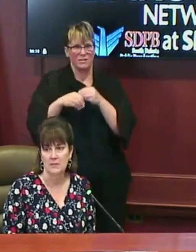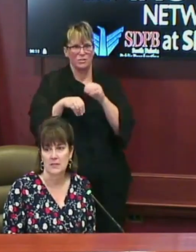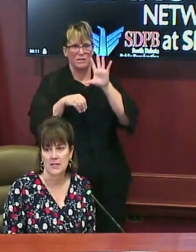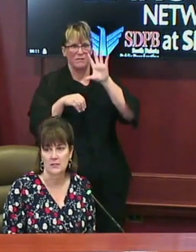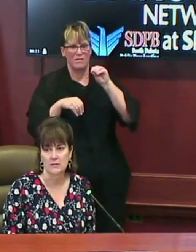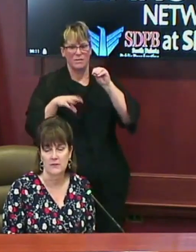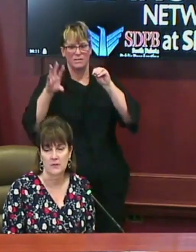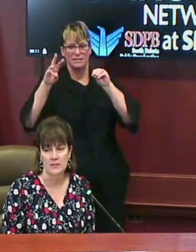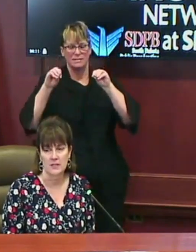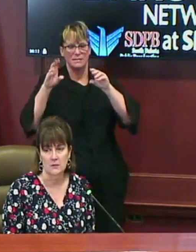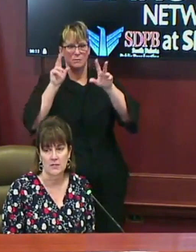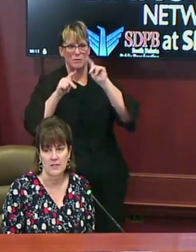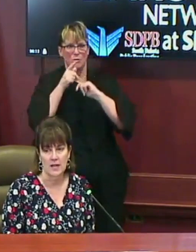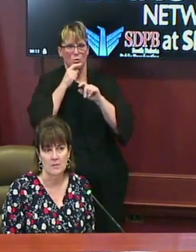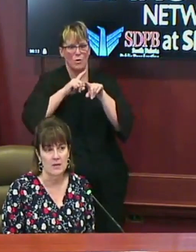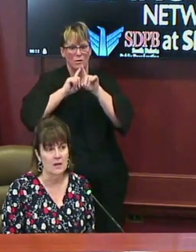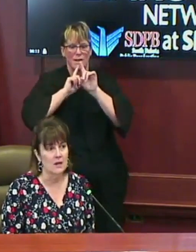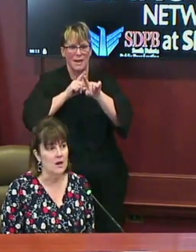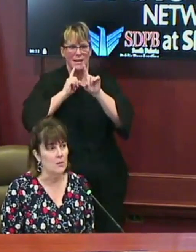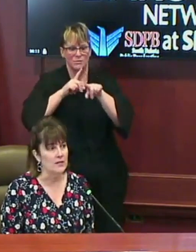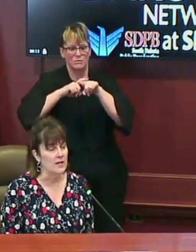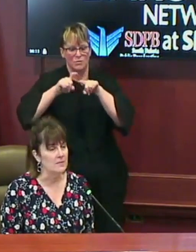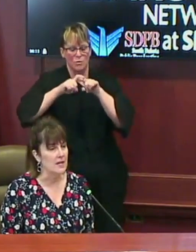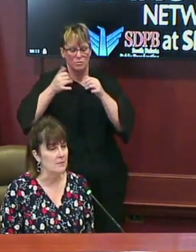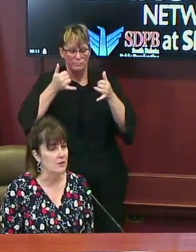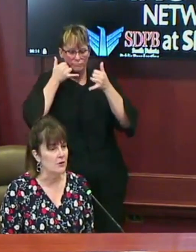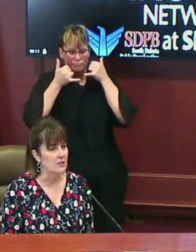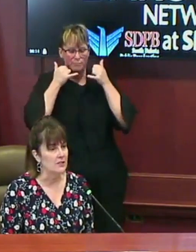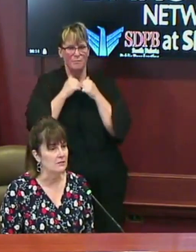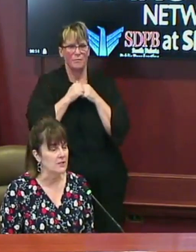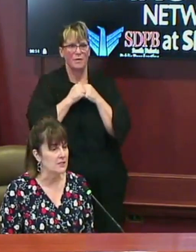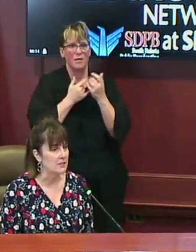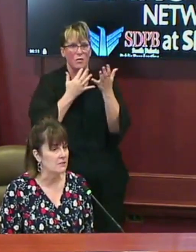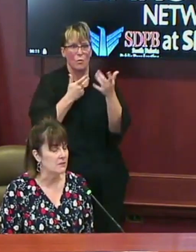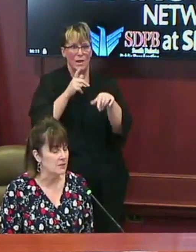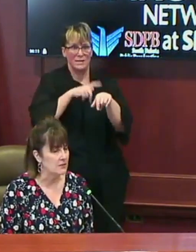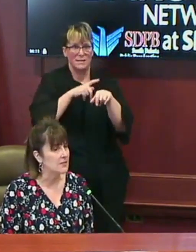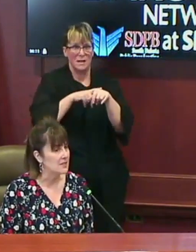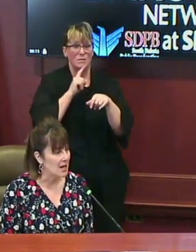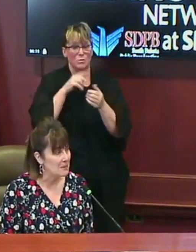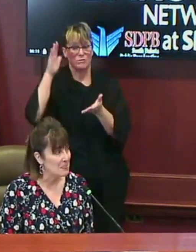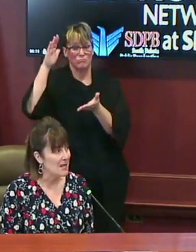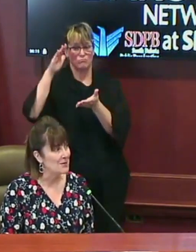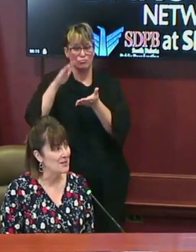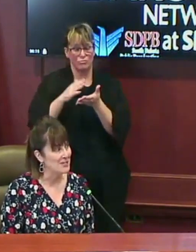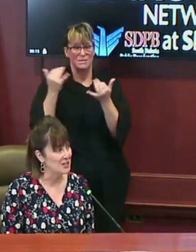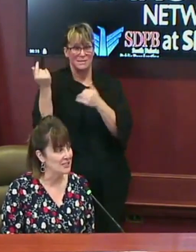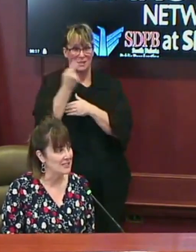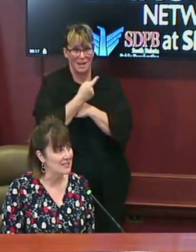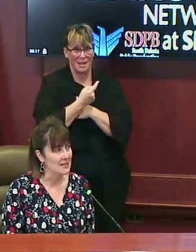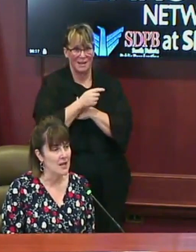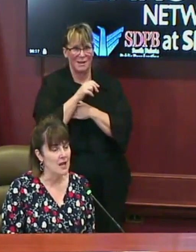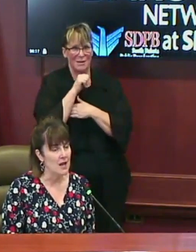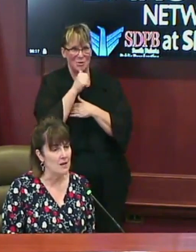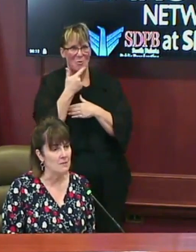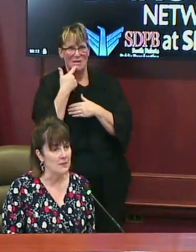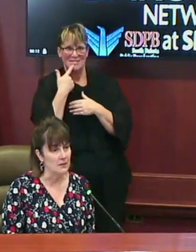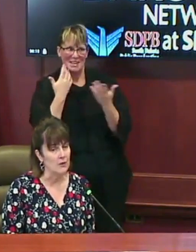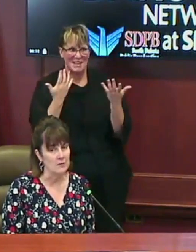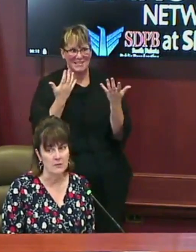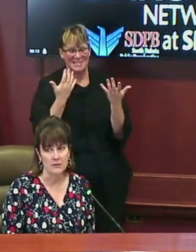to 60 people answering phones at any one time. Our wait times have been greatly reduced today. I don't want to jinx us,